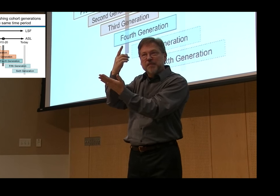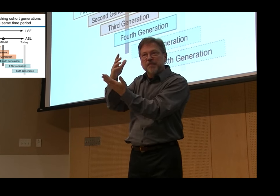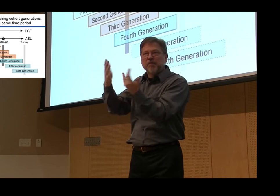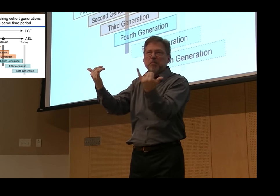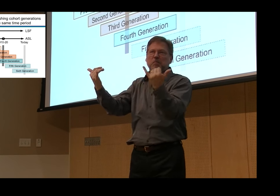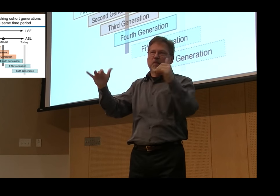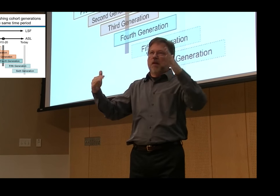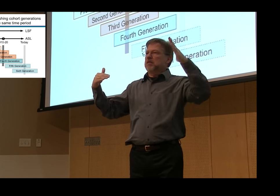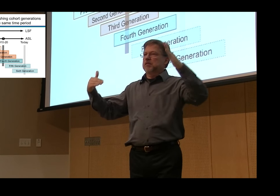the eighth generation.